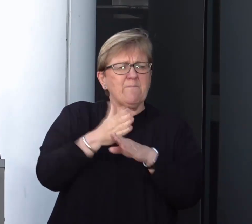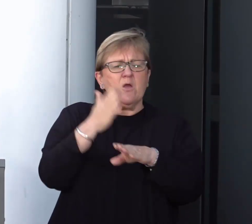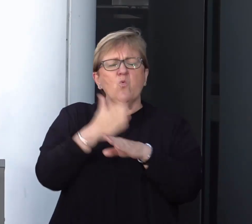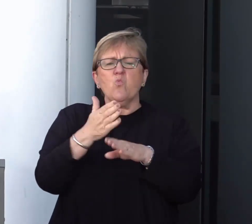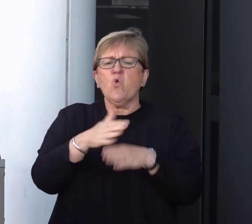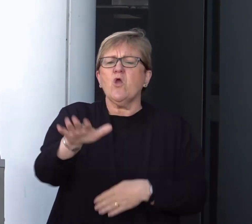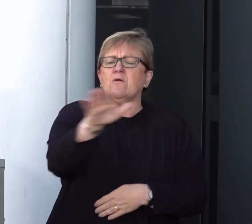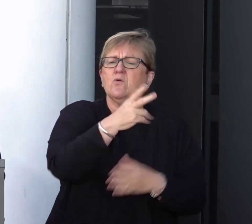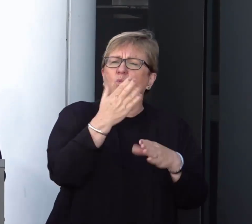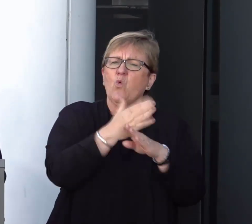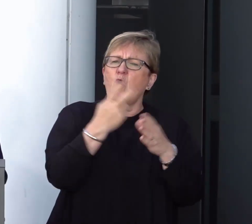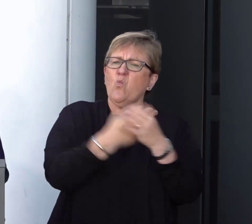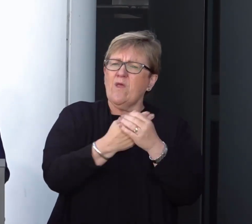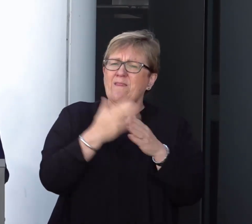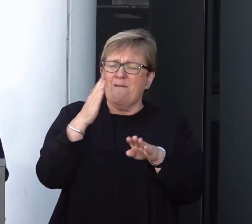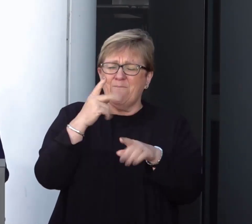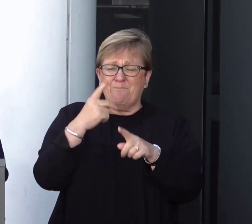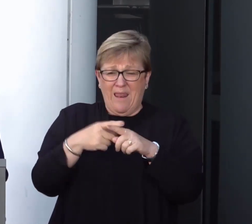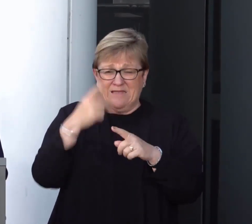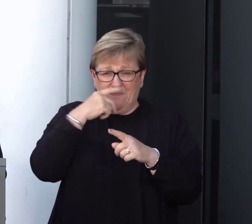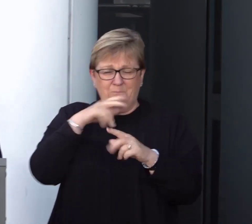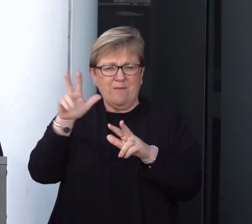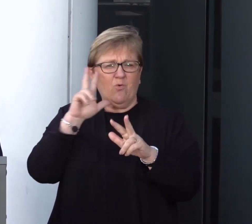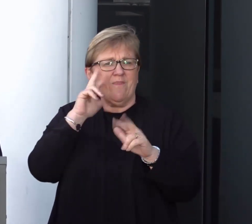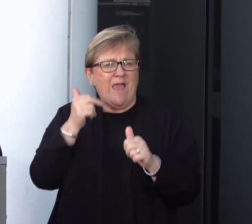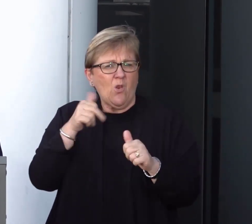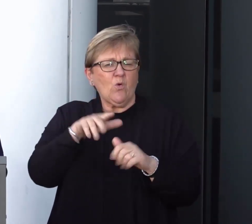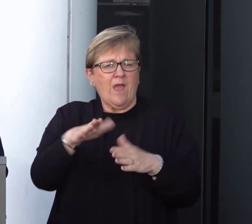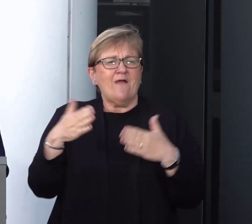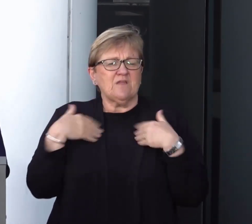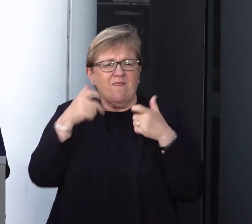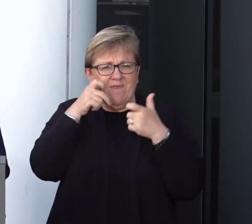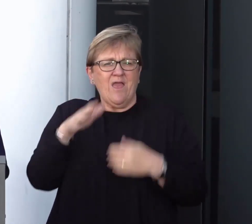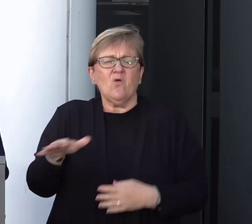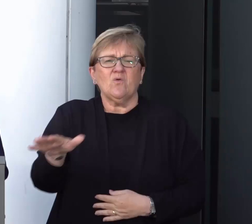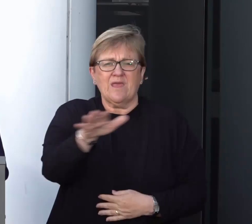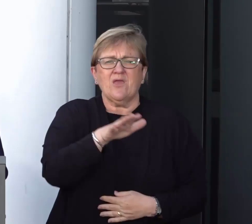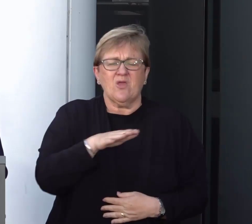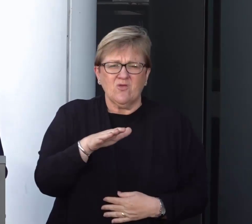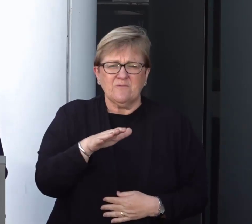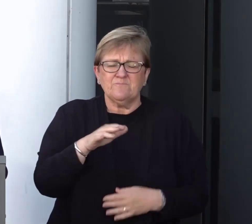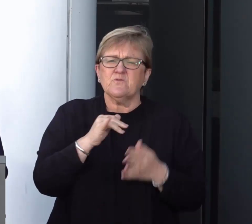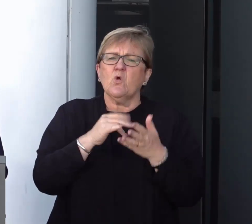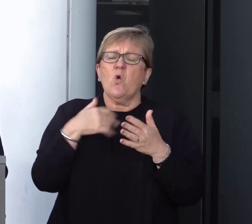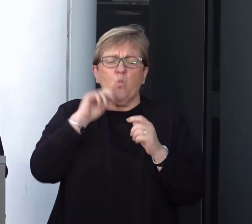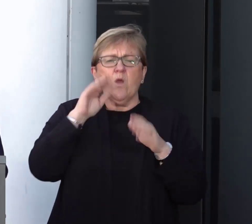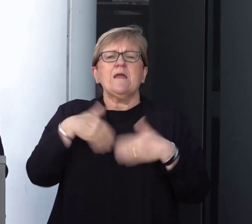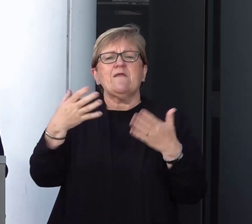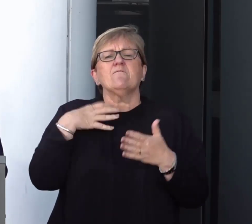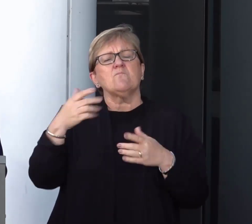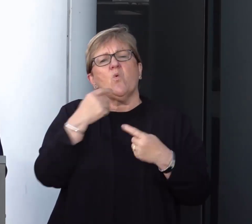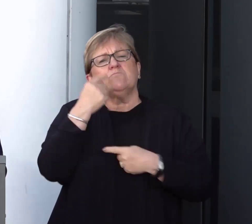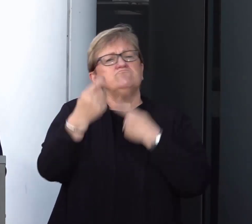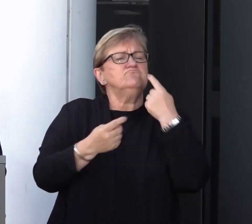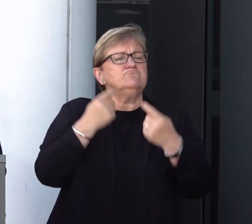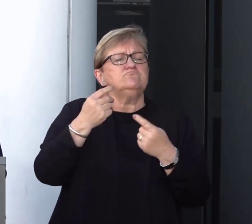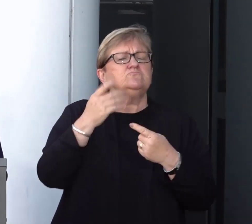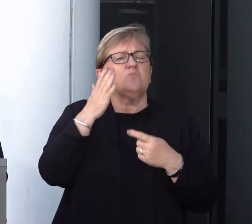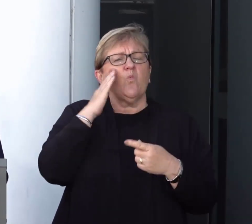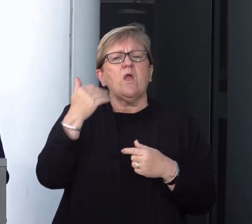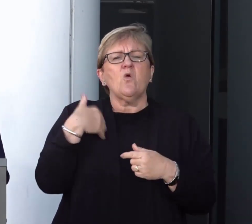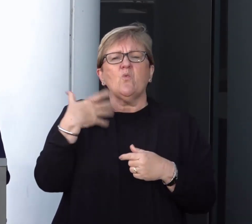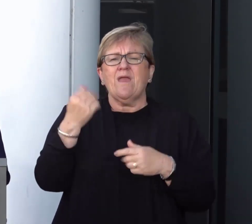colleagues and the people that they've been treating in that healthcare setting. We will provide more details once we've